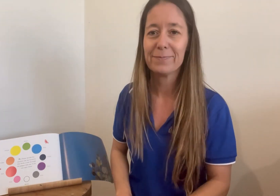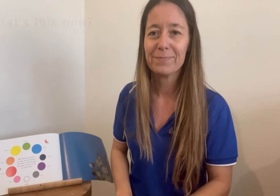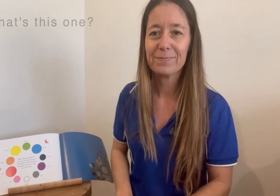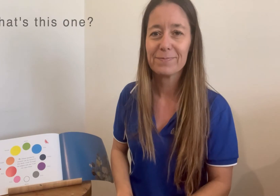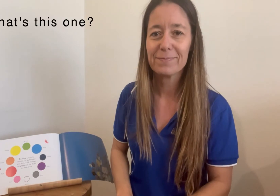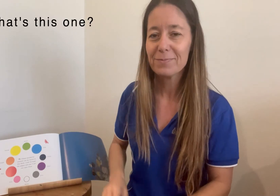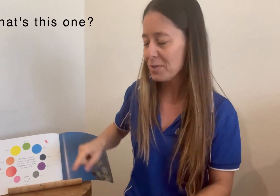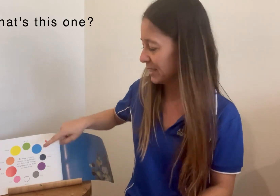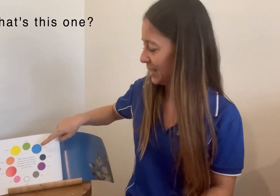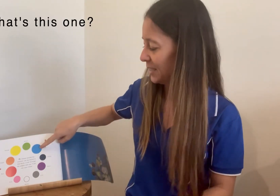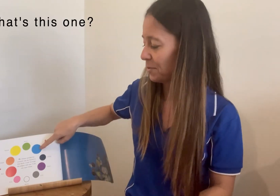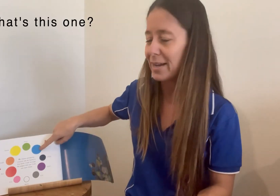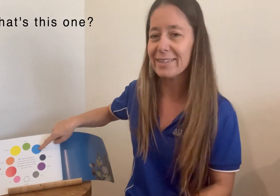What's this one?